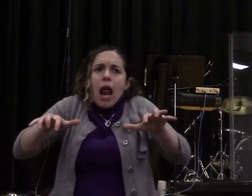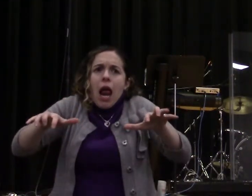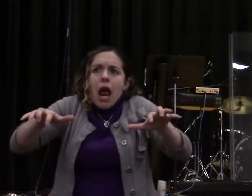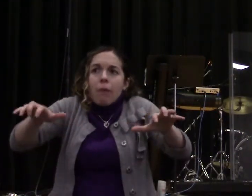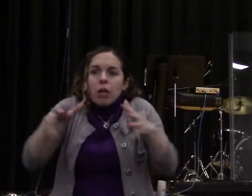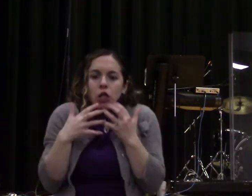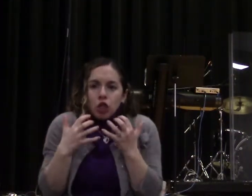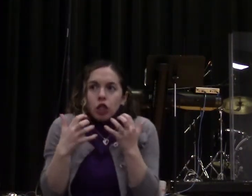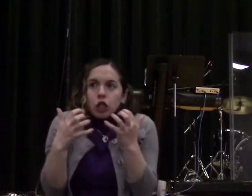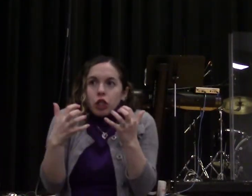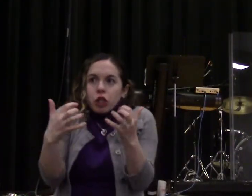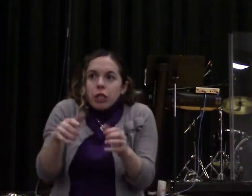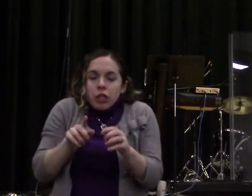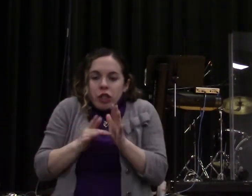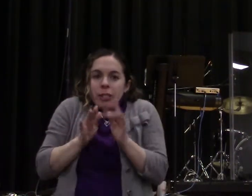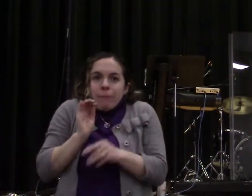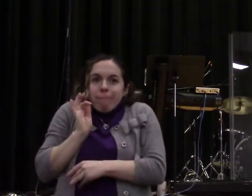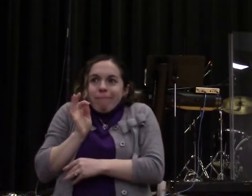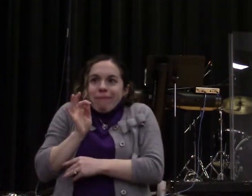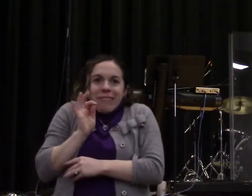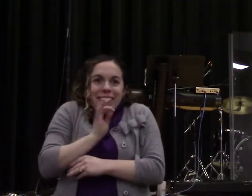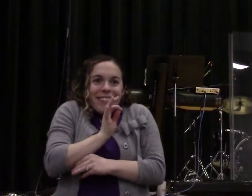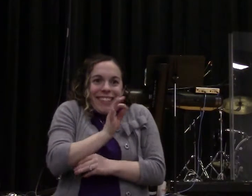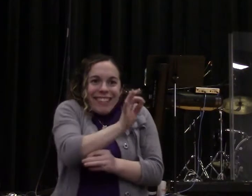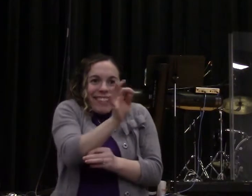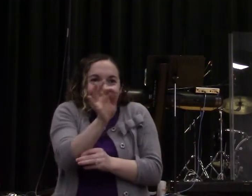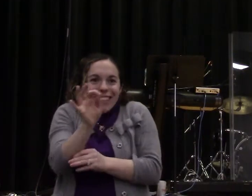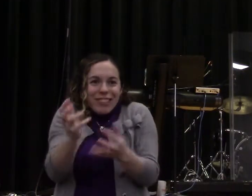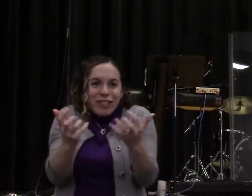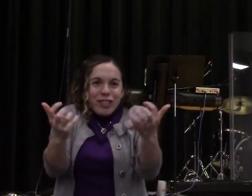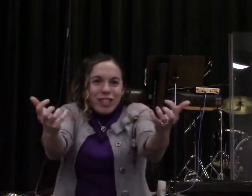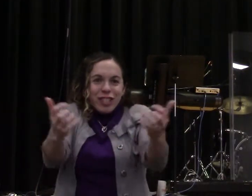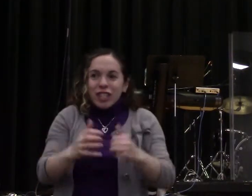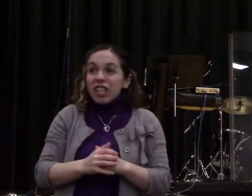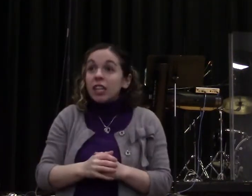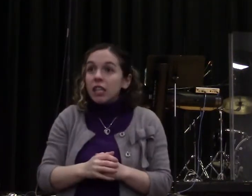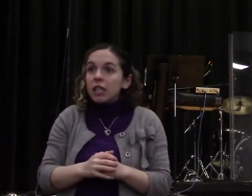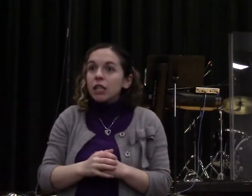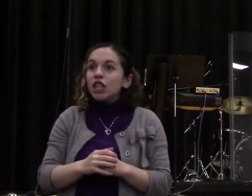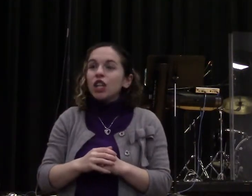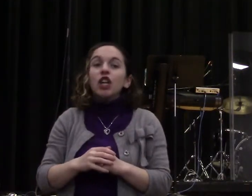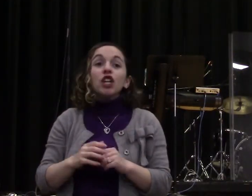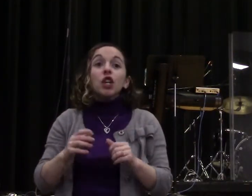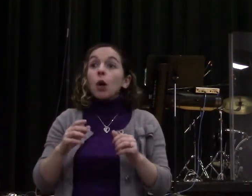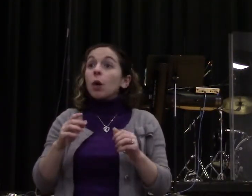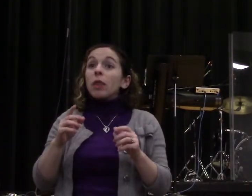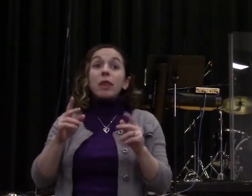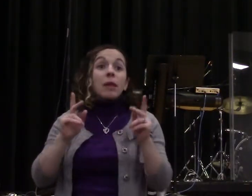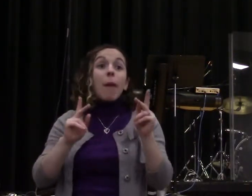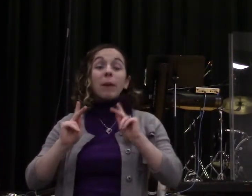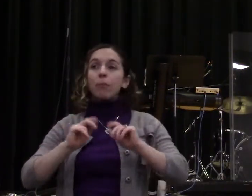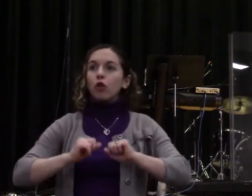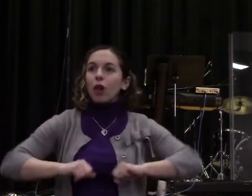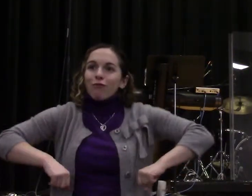has anybody here ever heard that, you know, they're crammed like more than sardines in a can? Now, how many people know that